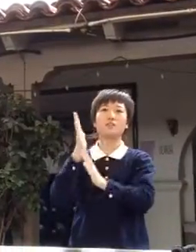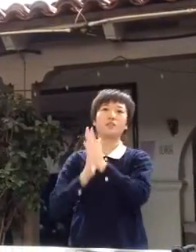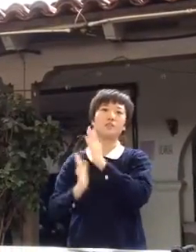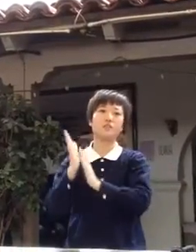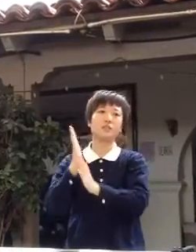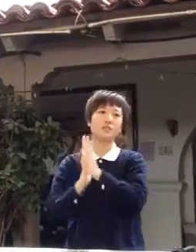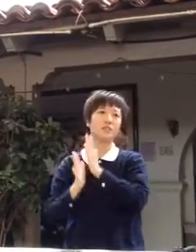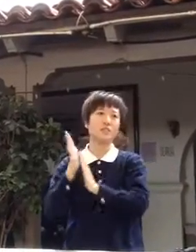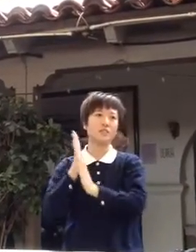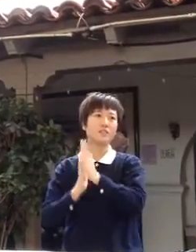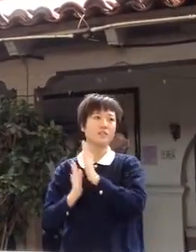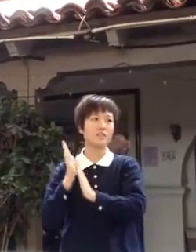before